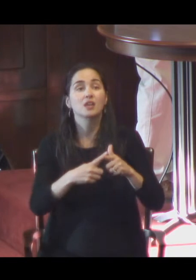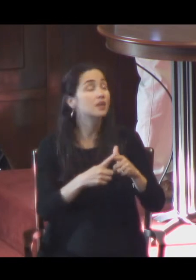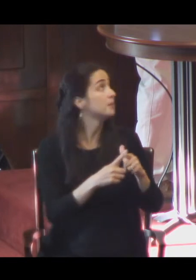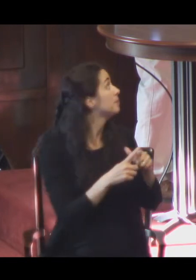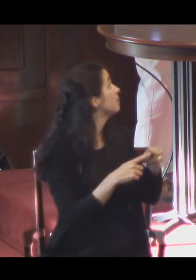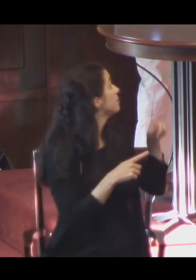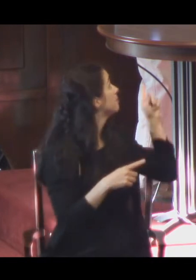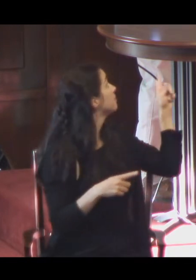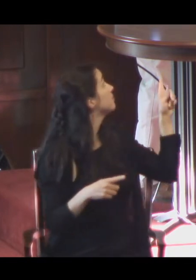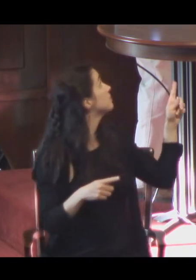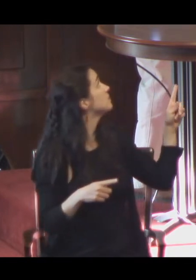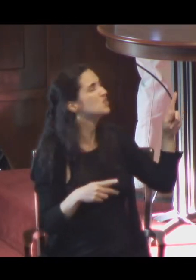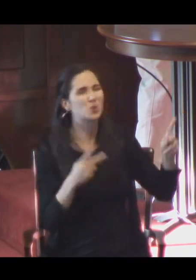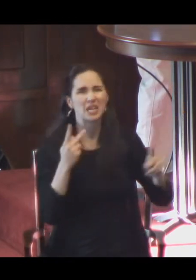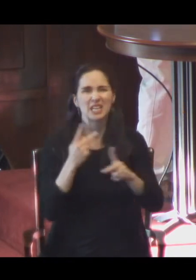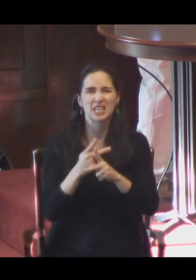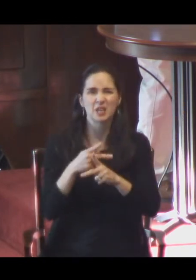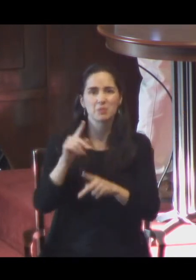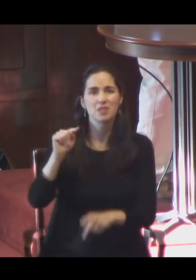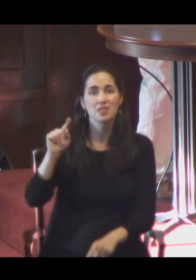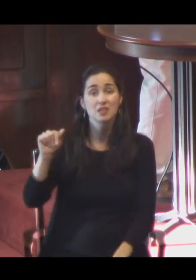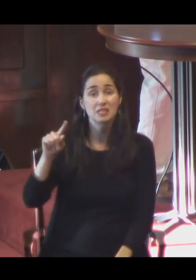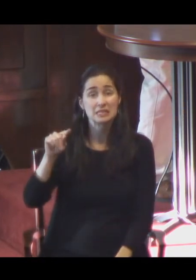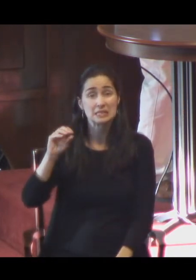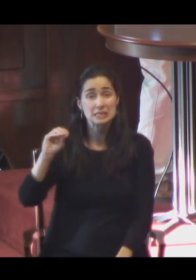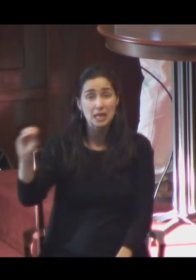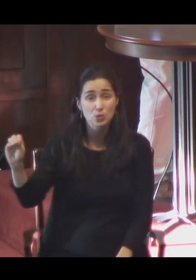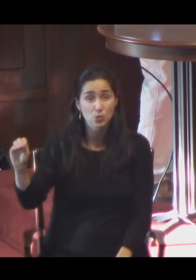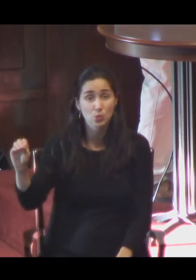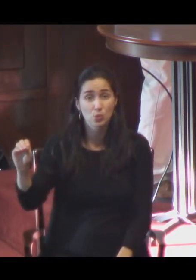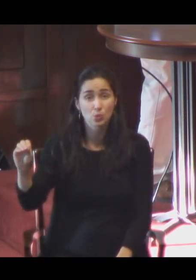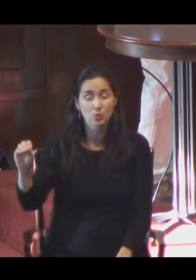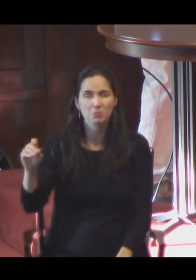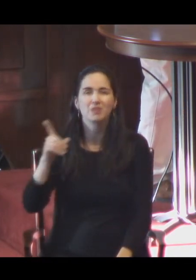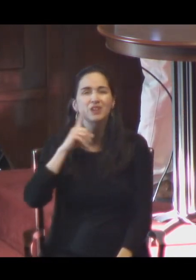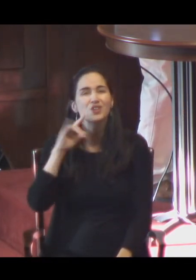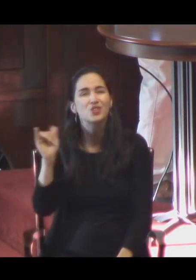as I kept painting it, it kept resembling scars. And then I realized that's what it was supposed to be.